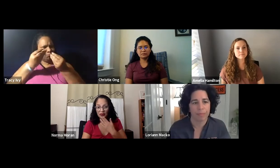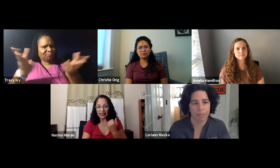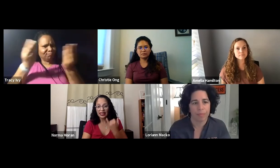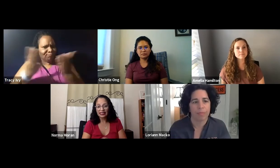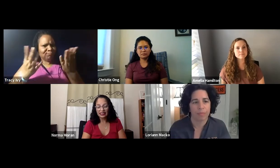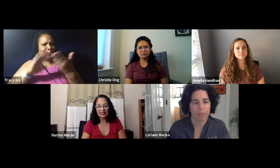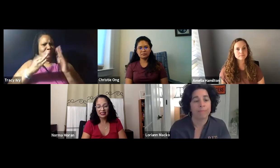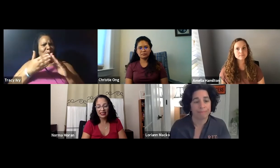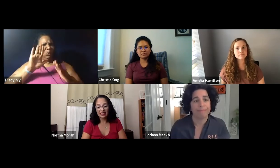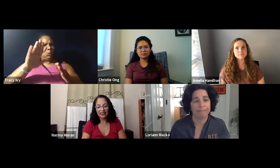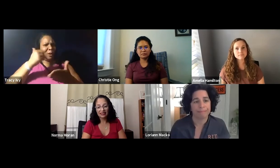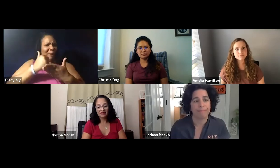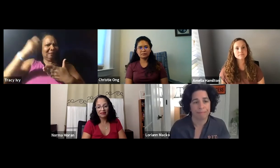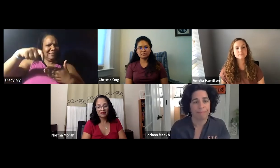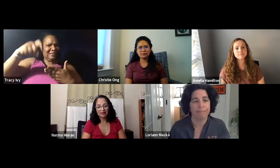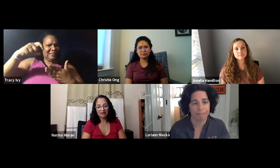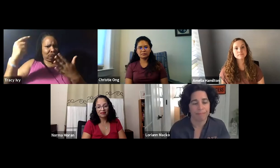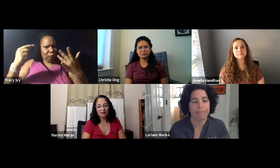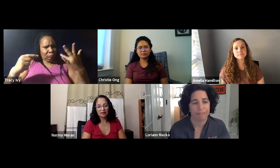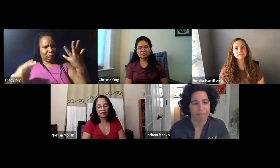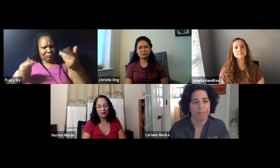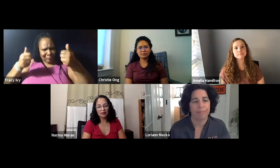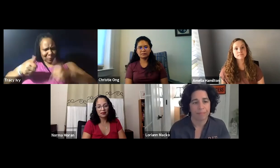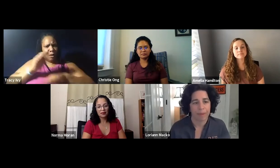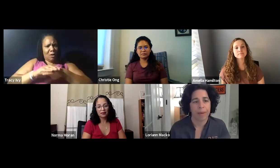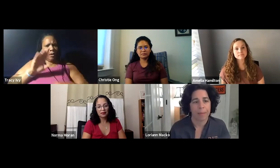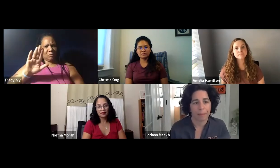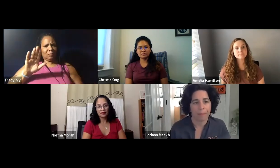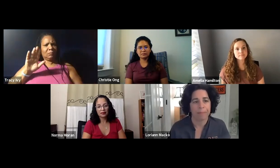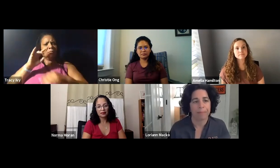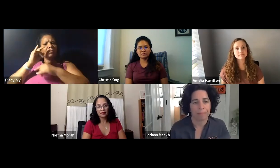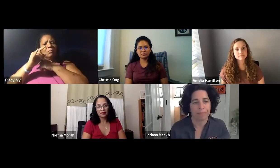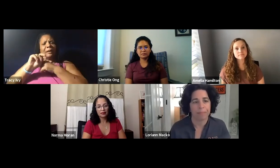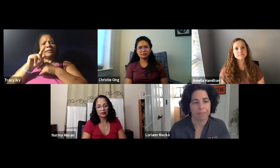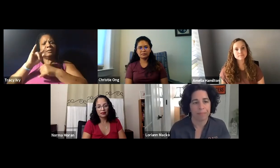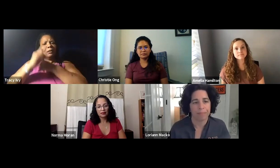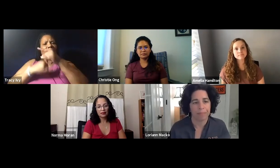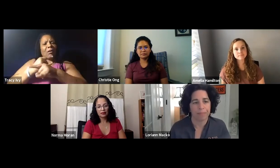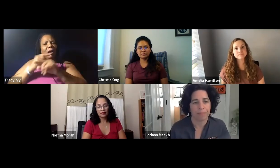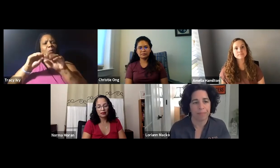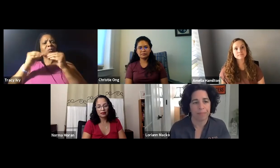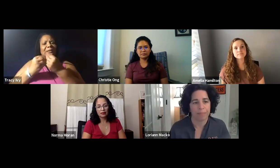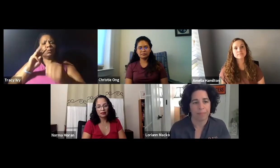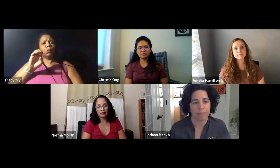are in need and if their skills and expertise match that, reach out to get involved?